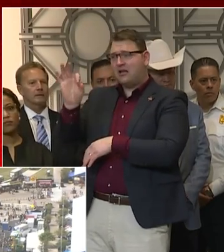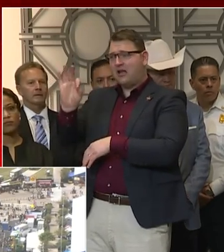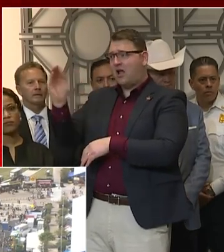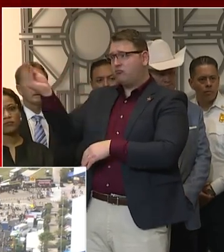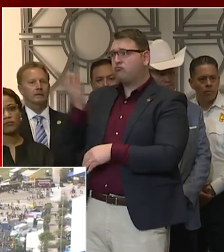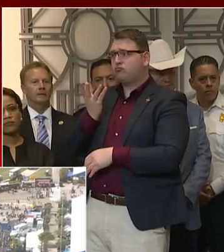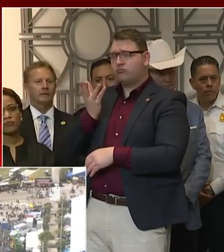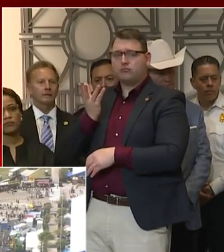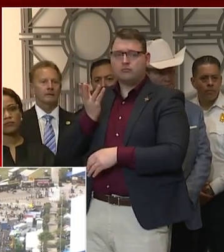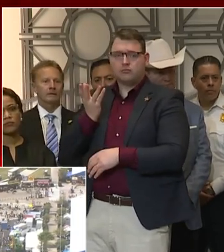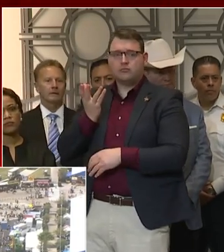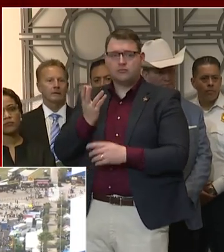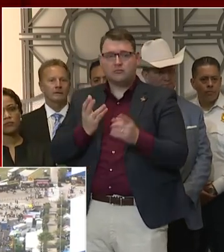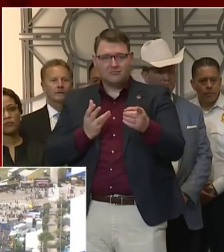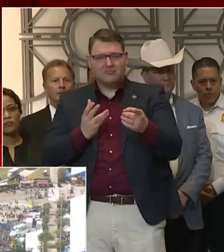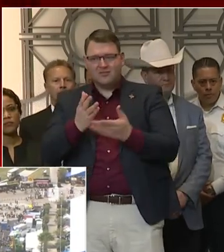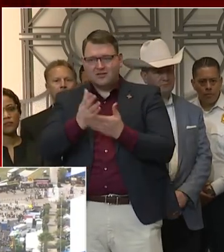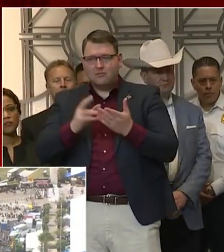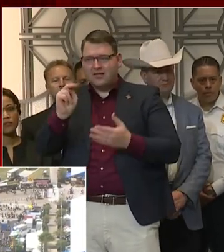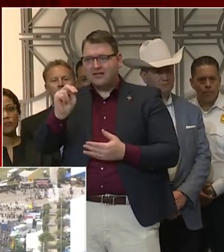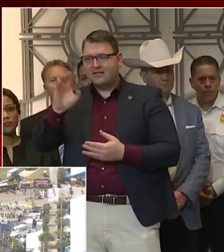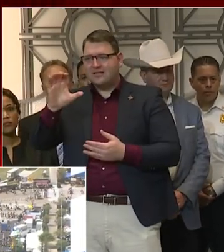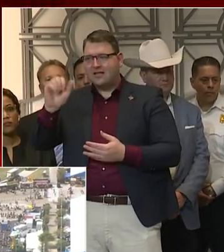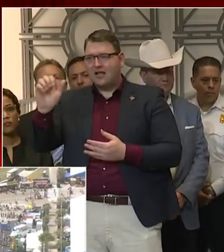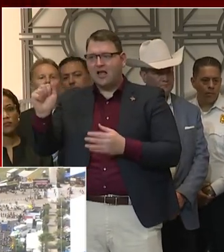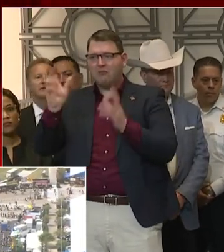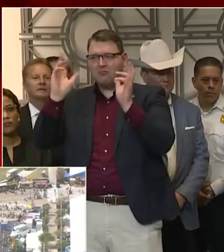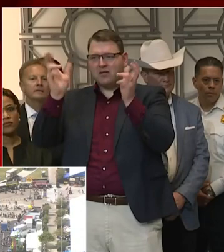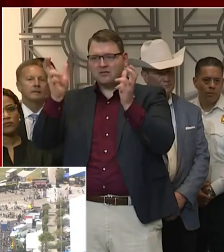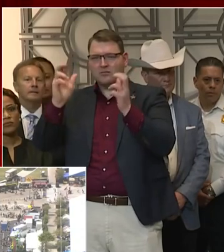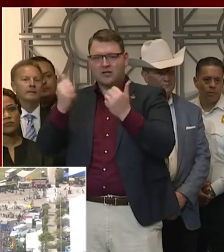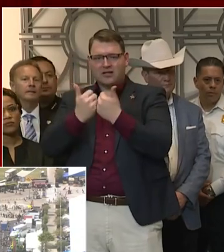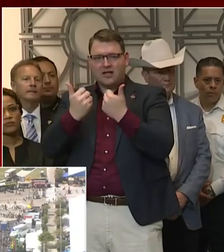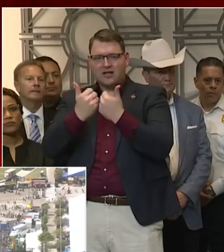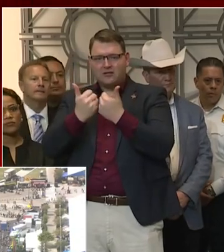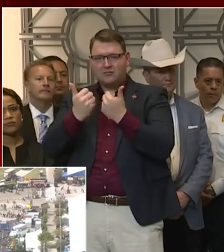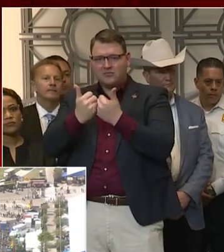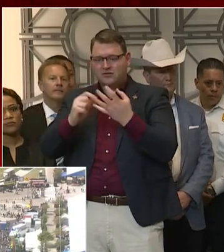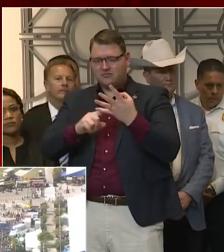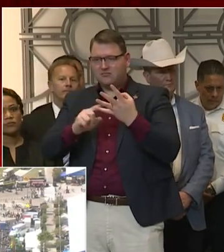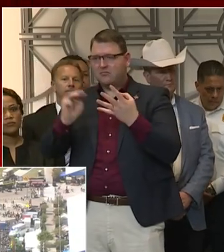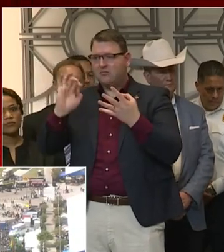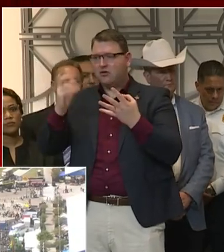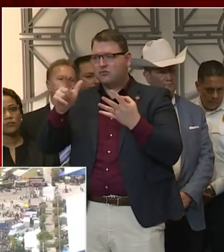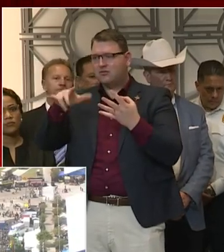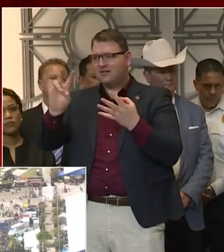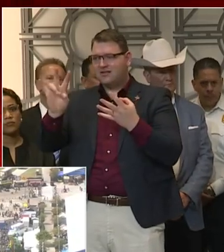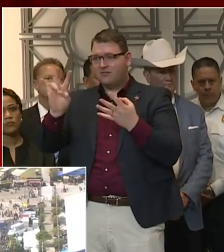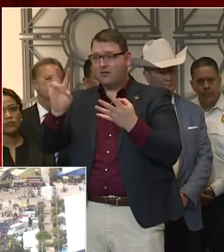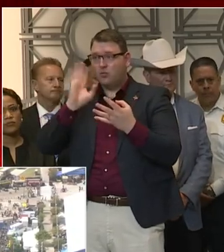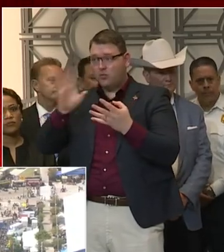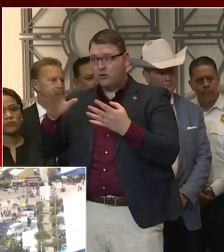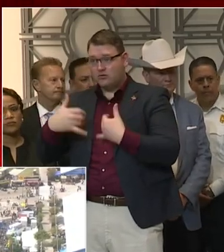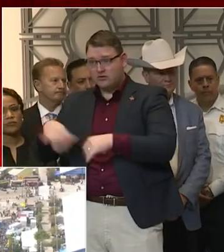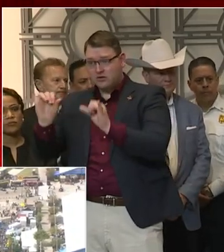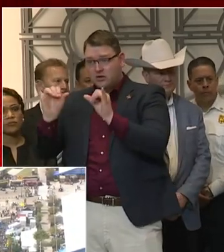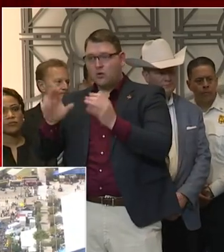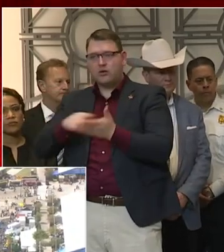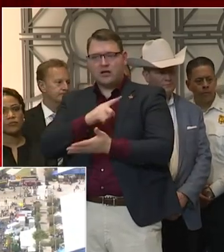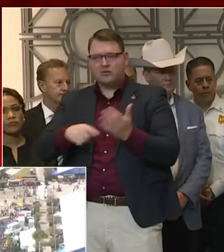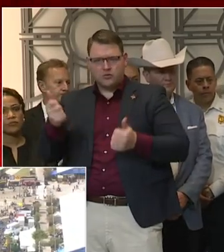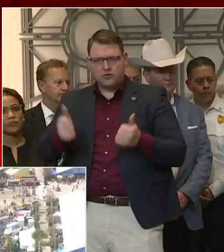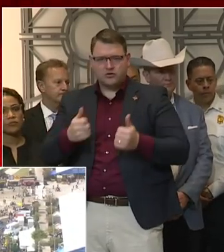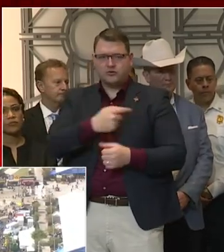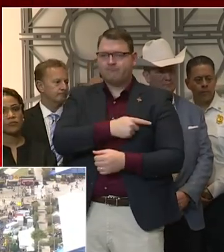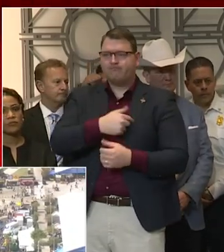cases of coronavirus in our area, the 13 others, were contracted from international travel or a connection to that. All right, let's listen back. That I cannot